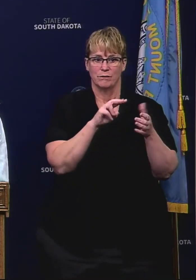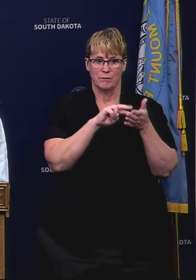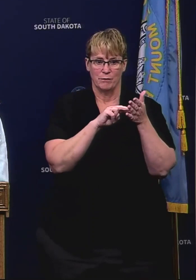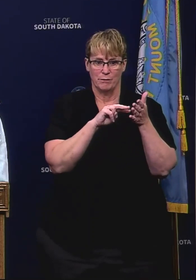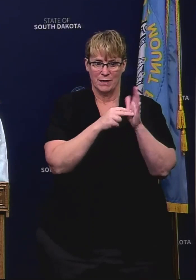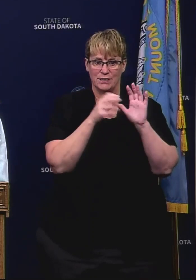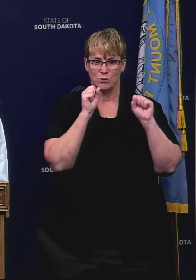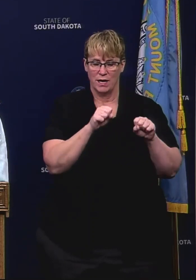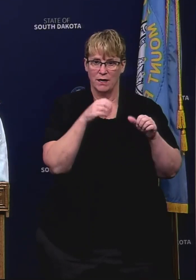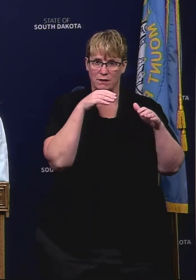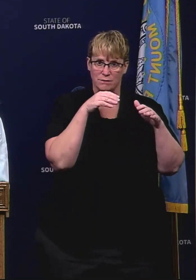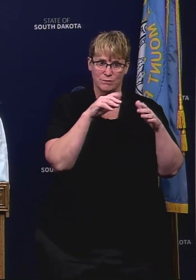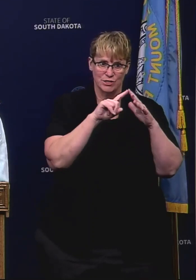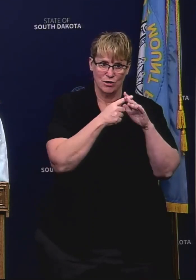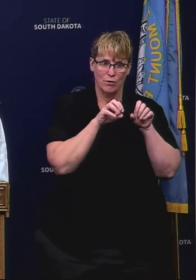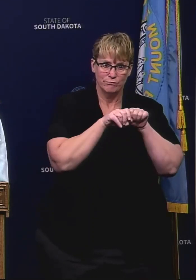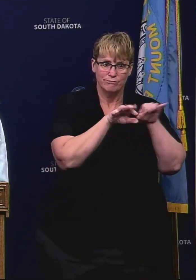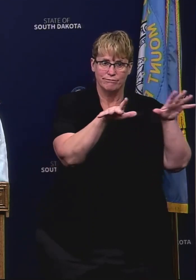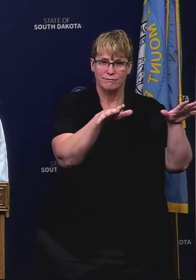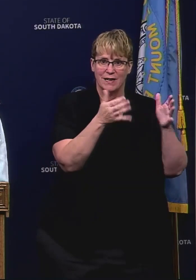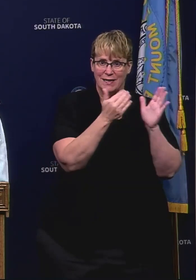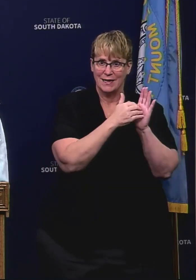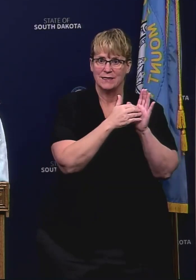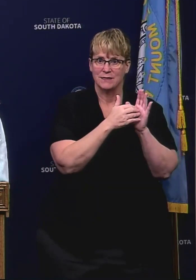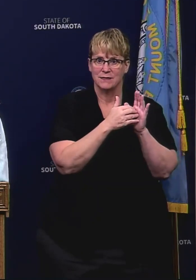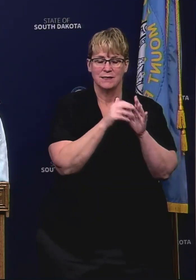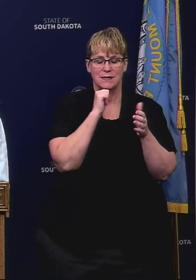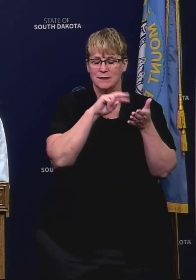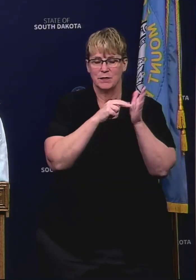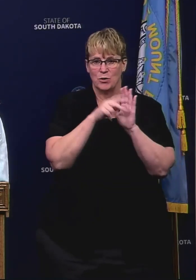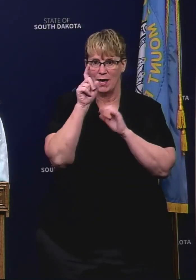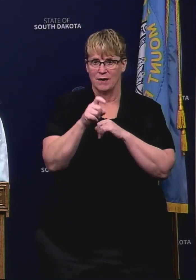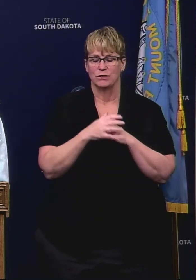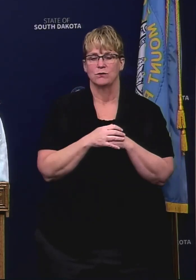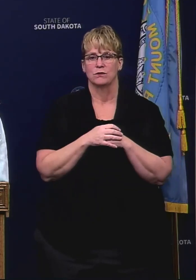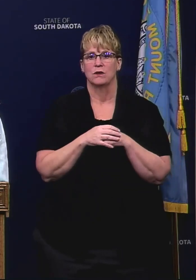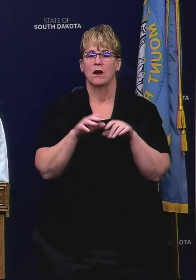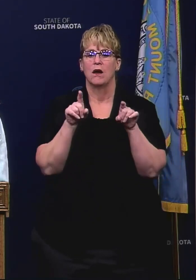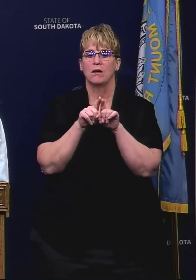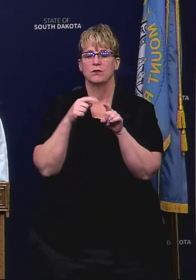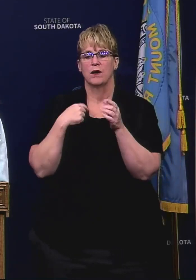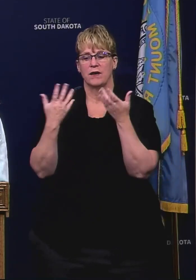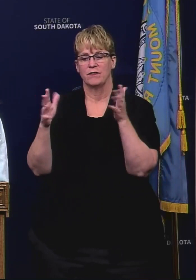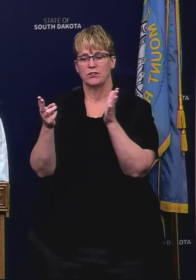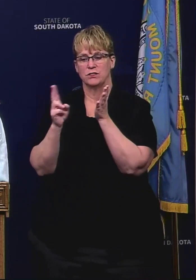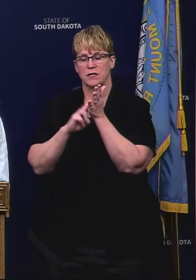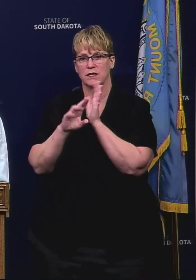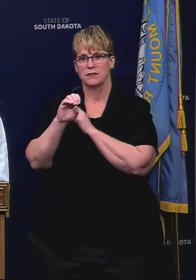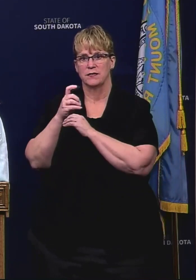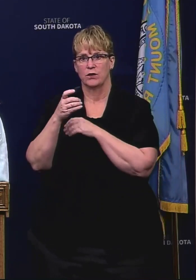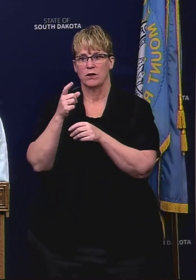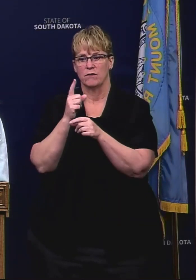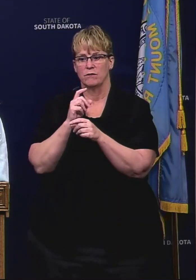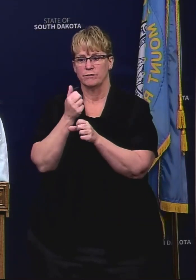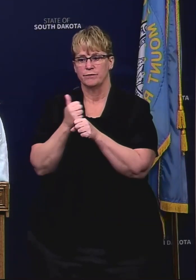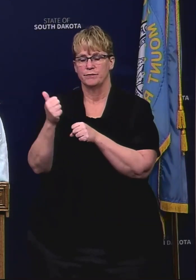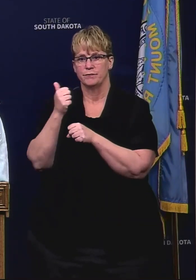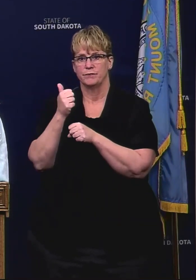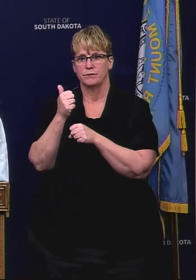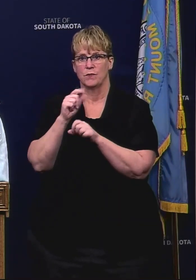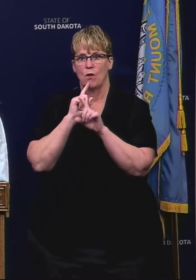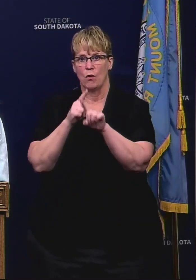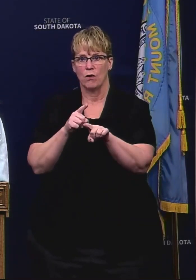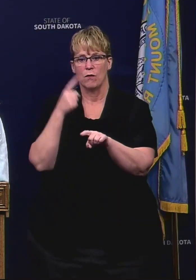still continue to be smart and practice social distancing. I've signed also an executive order today to give some more